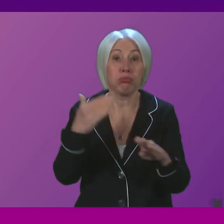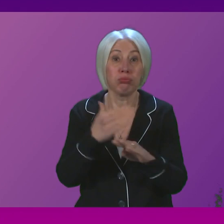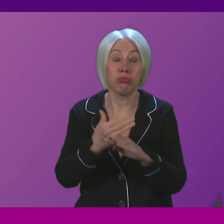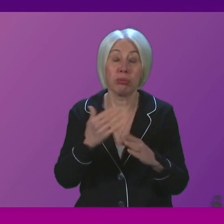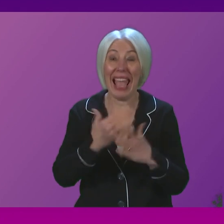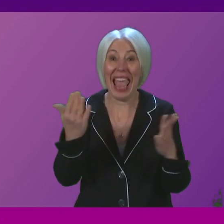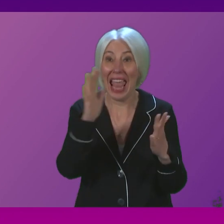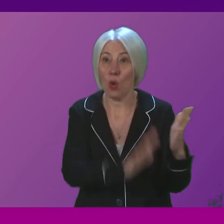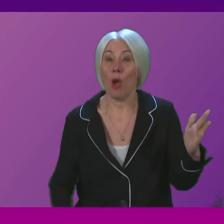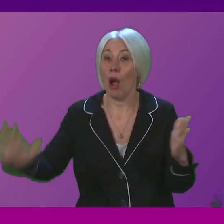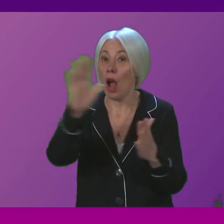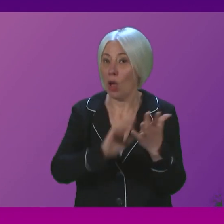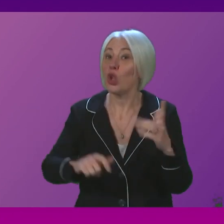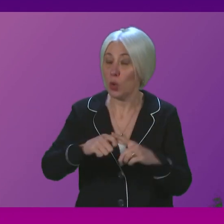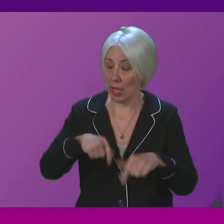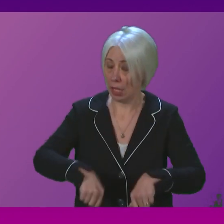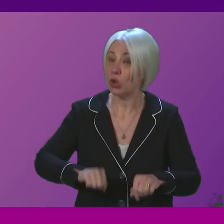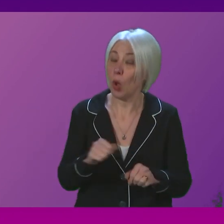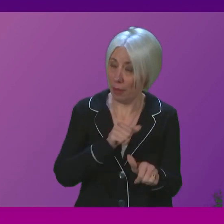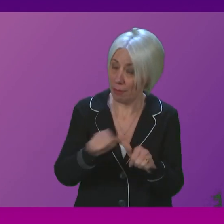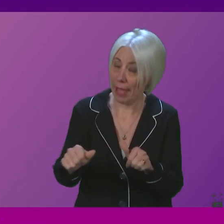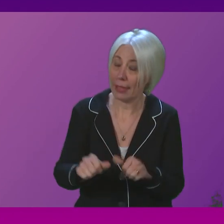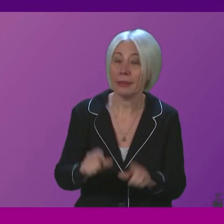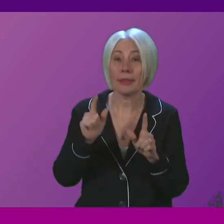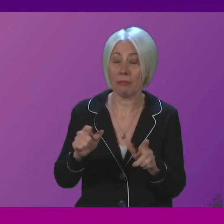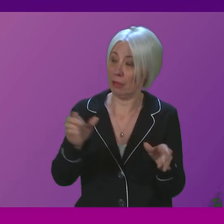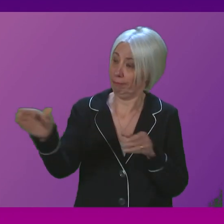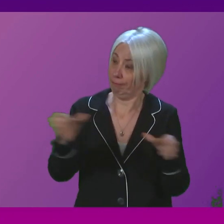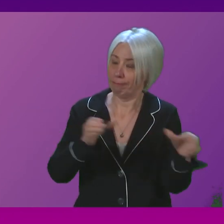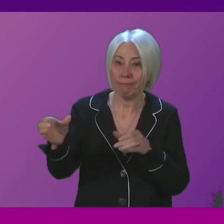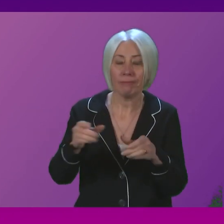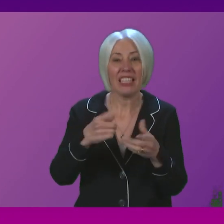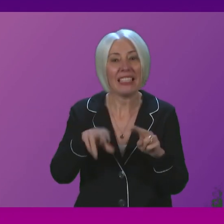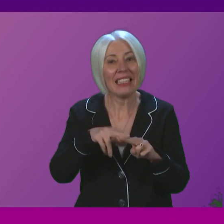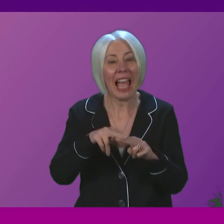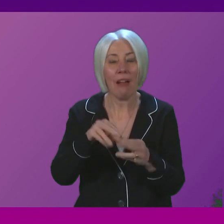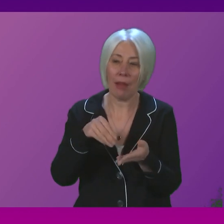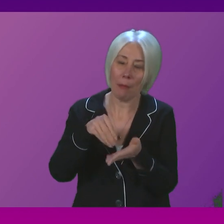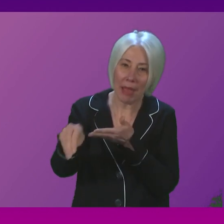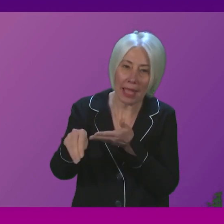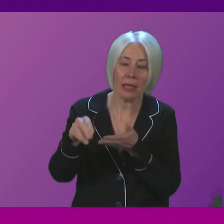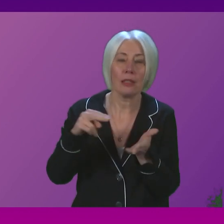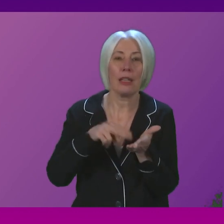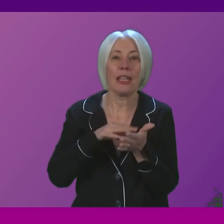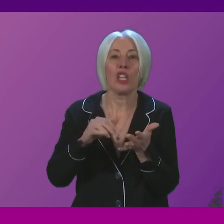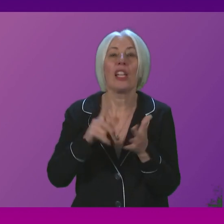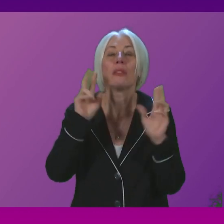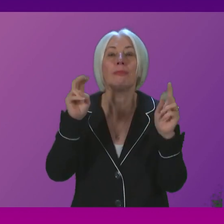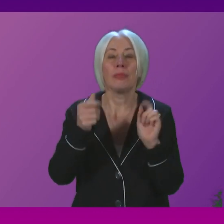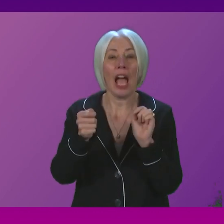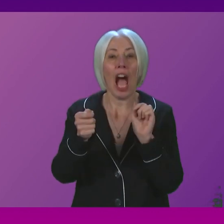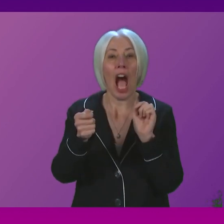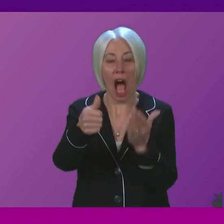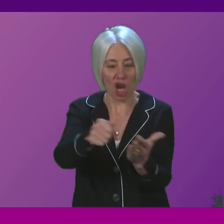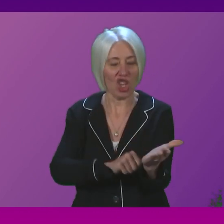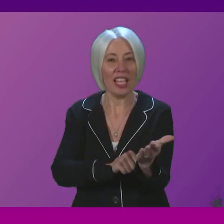in the UK. And in terms of workforce and pay, the NHS workforce, Agenda for Change workforce,